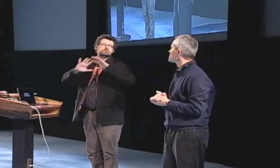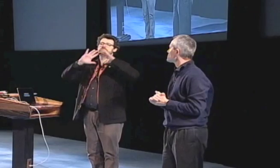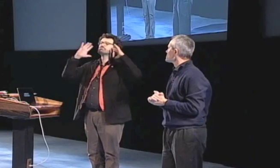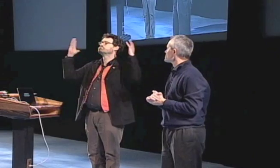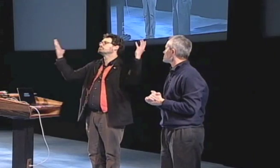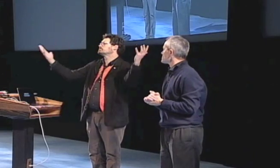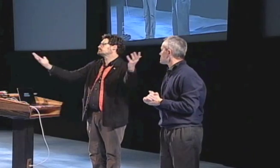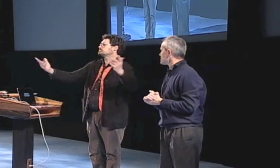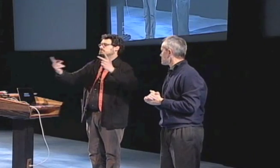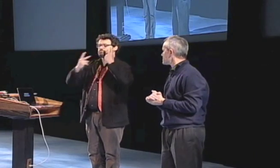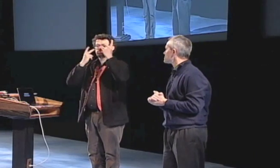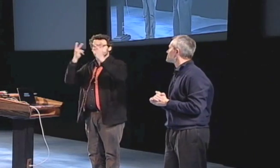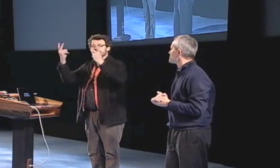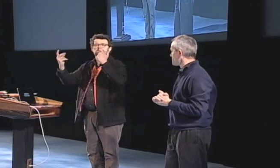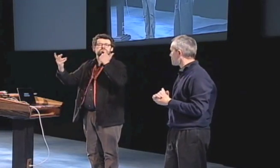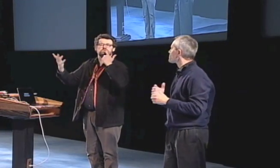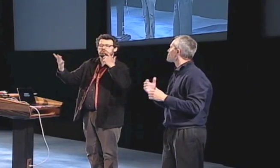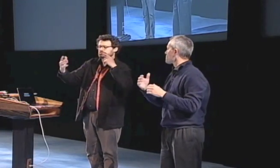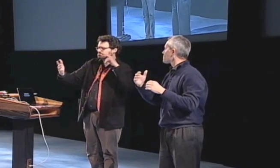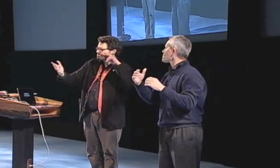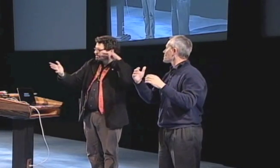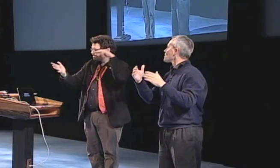It was something I knew that had to come out.